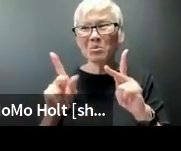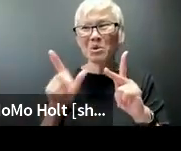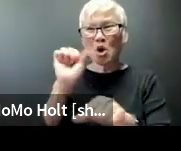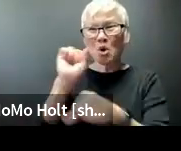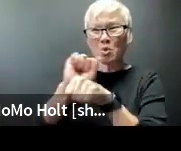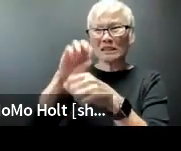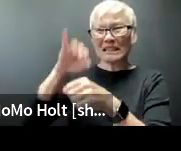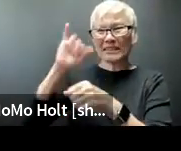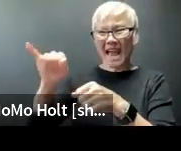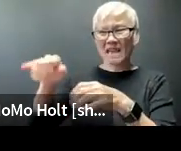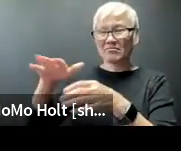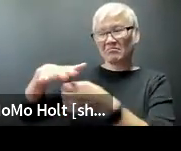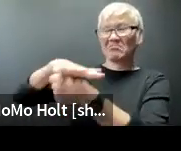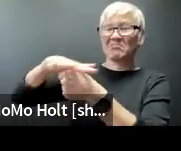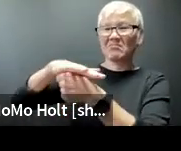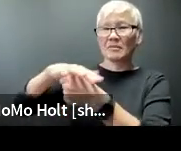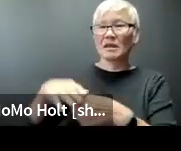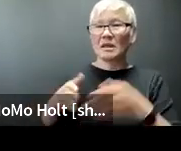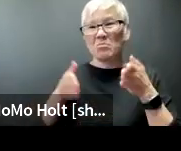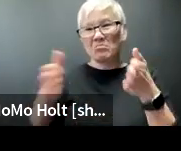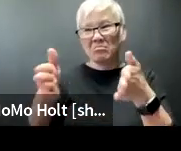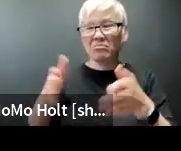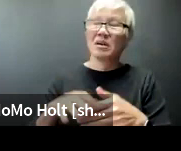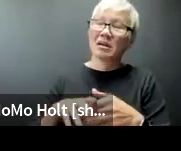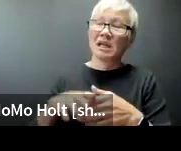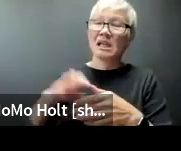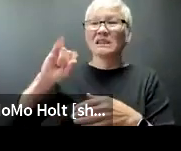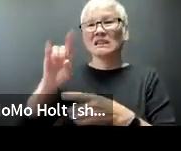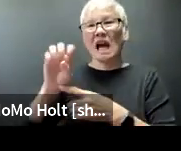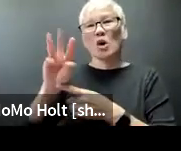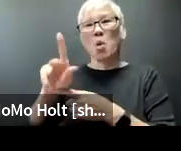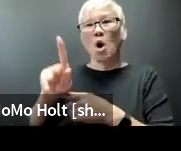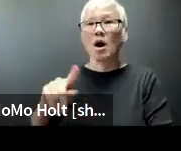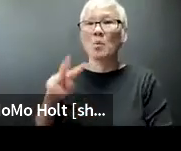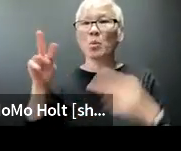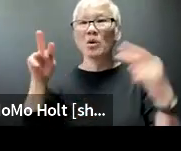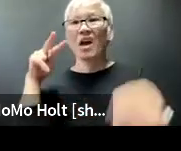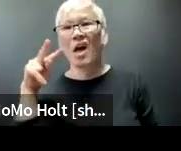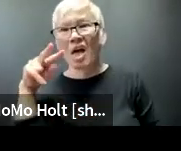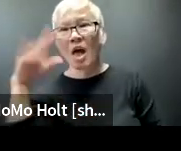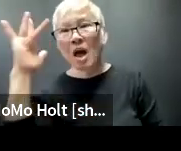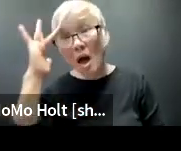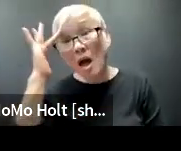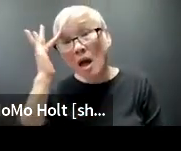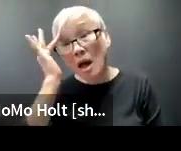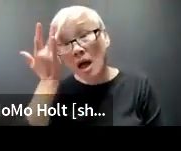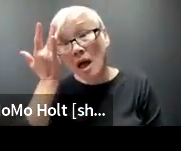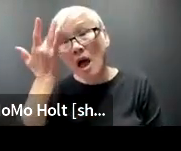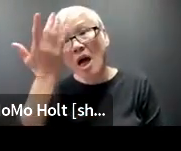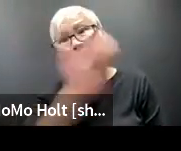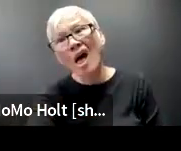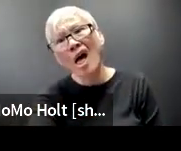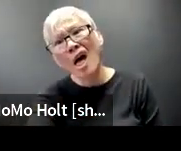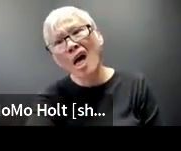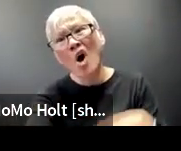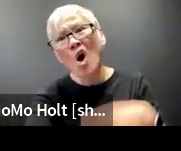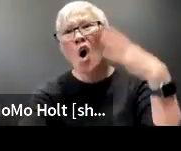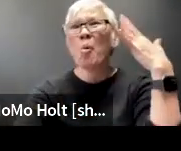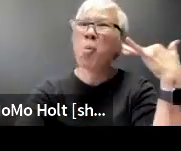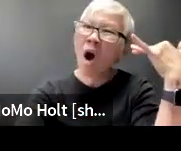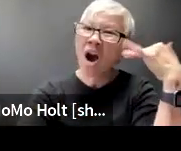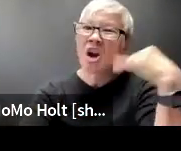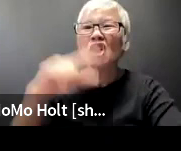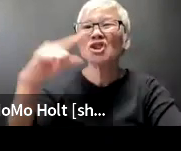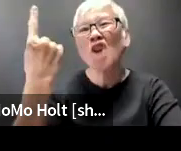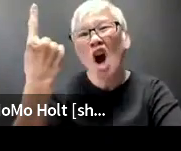came into play people who worked in that realm designing streets and sidewalks thought oh my